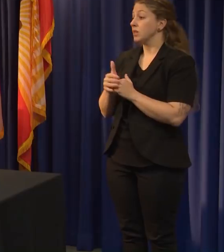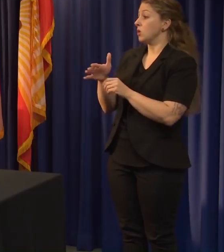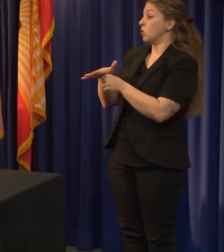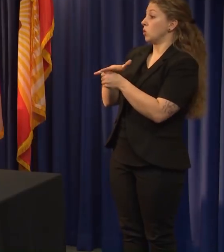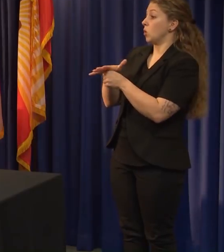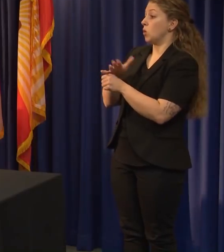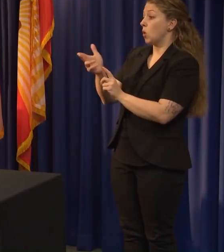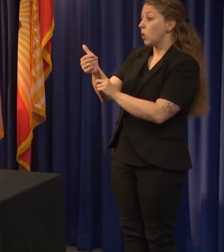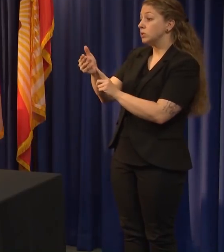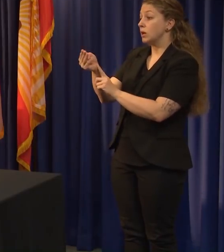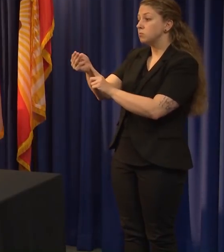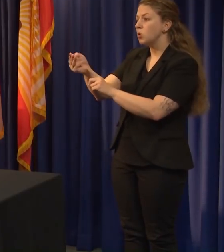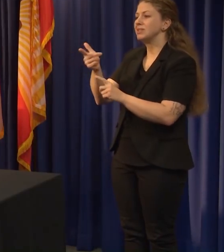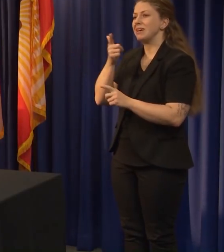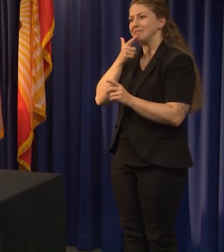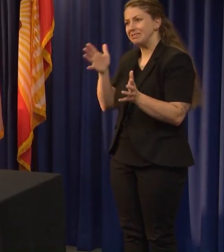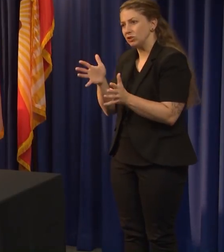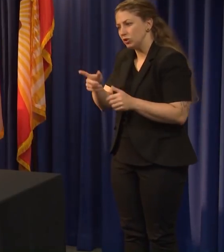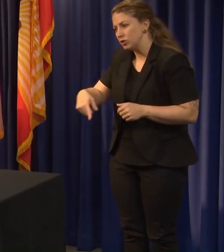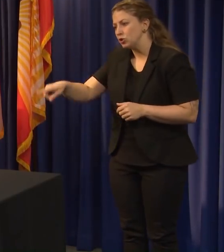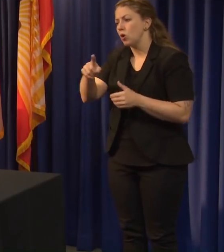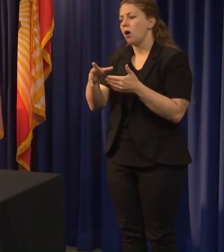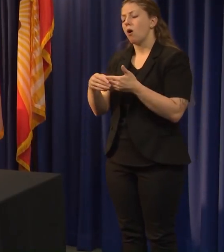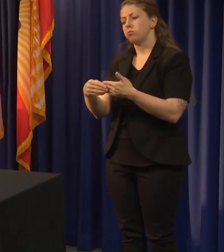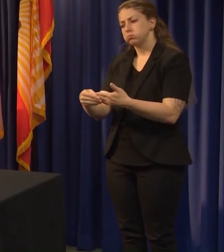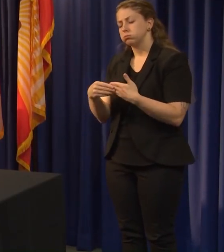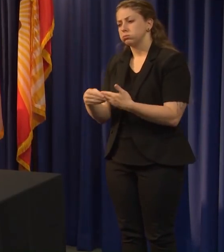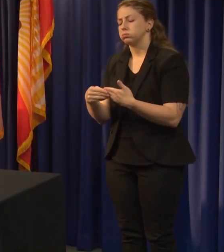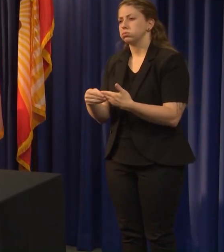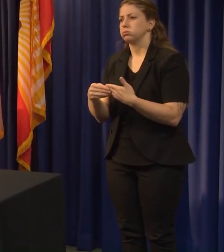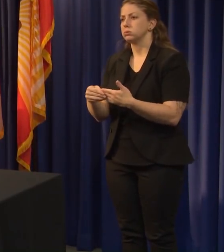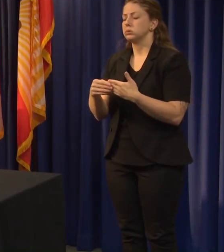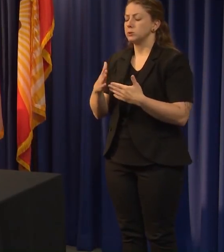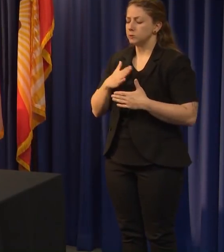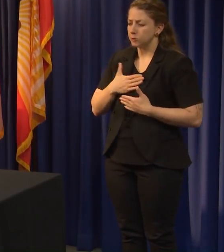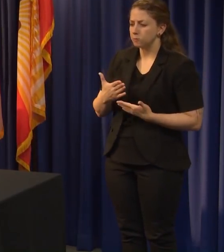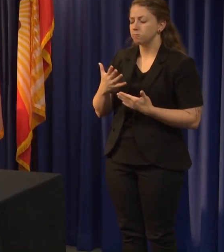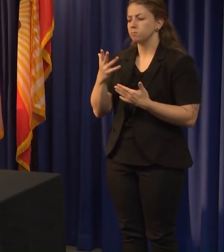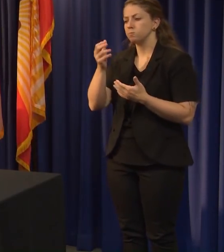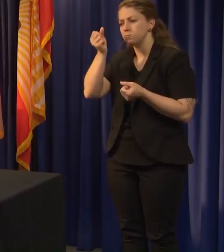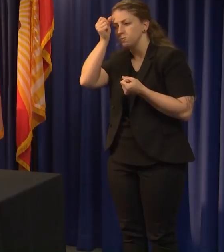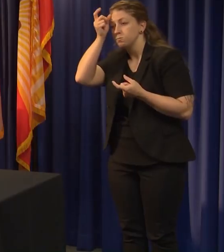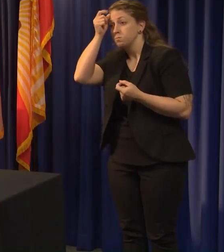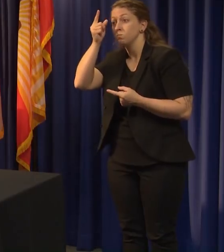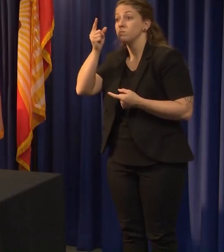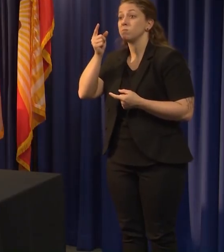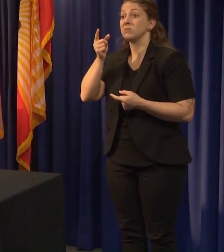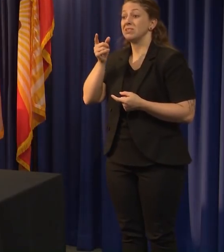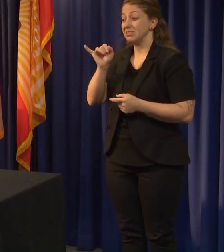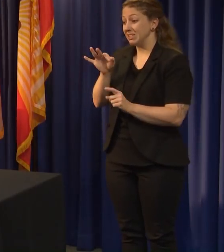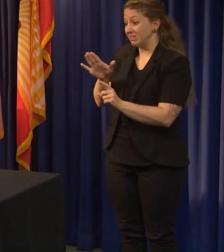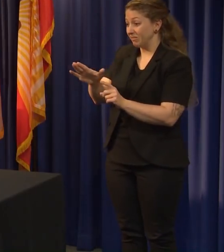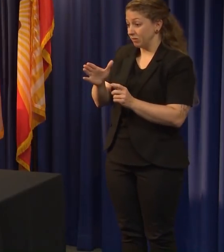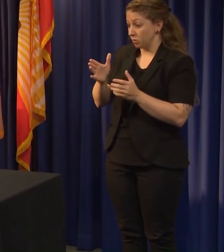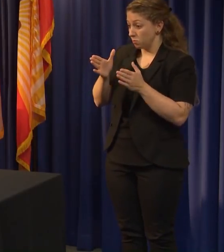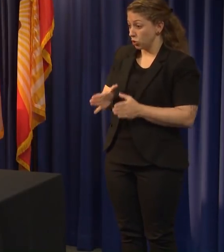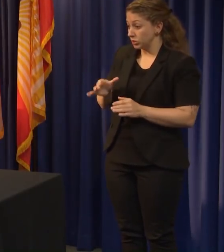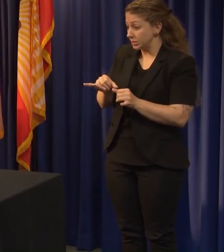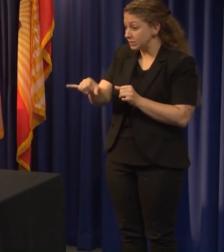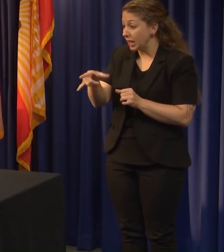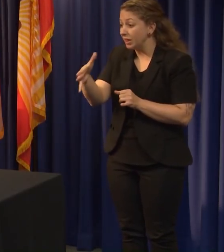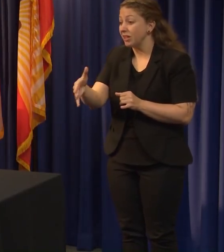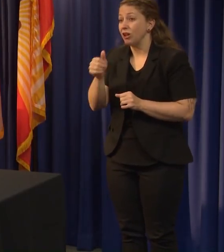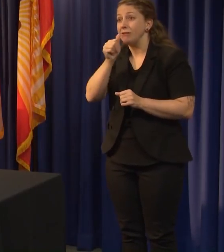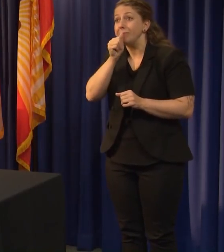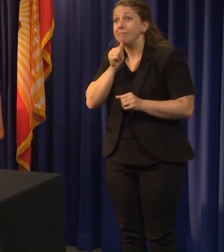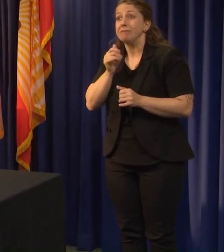to be flexible with their current residential guests who may be experiencing an unplanned hardship in order to prevent an increase in demand on local